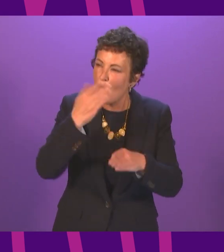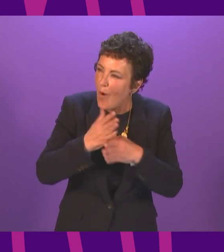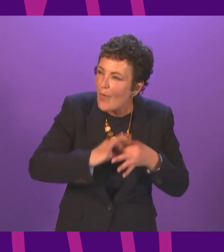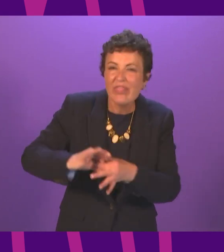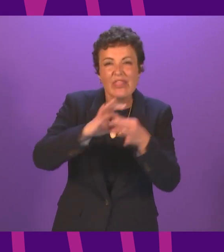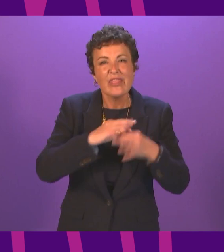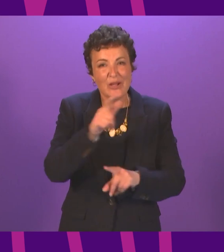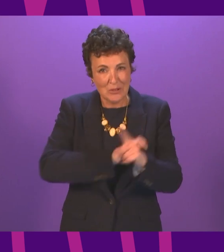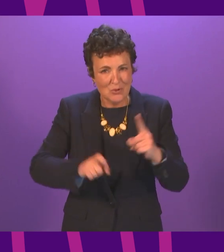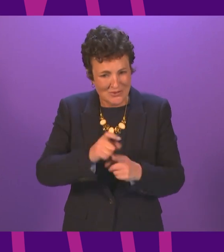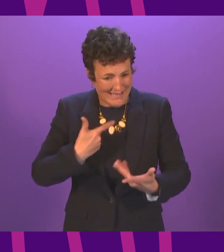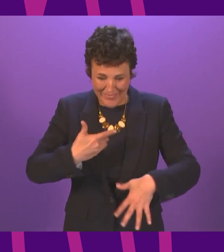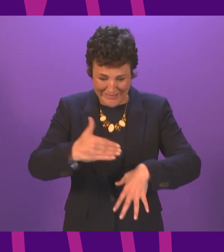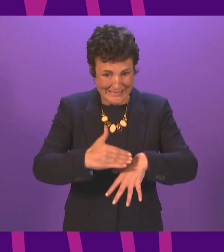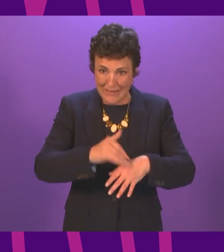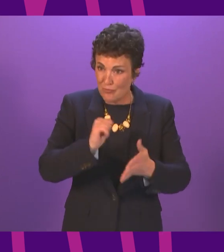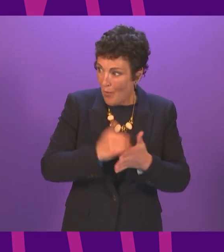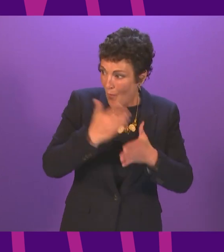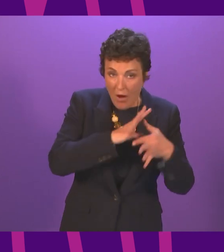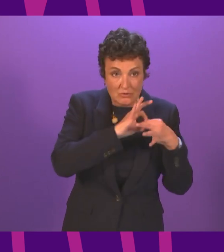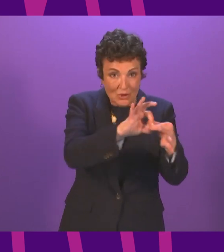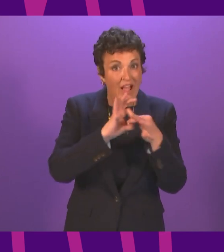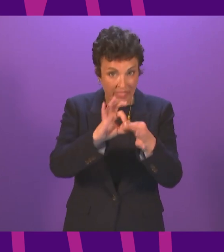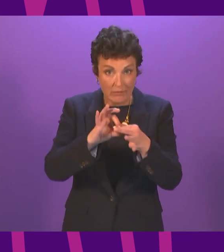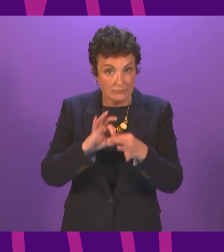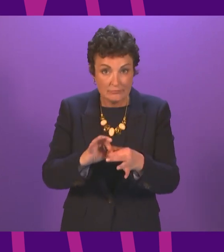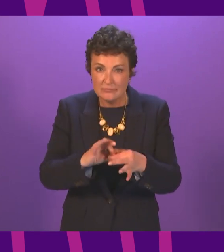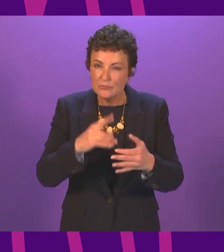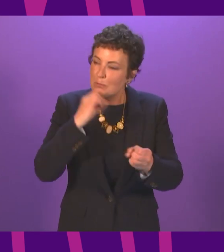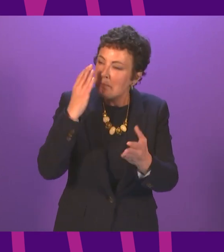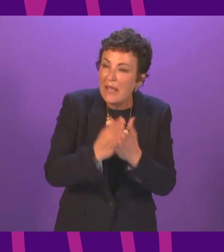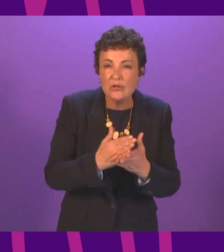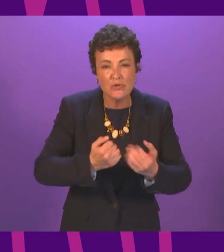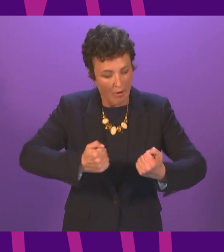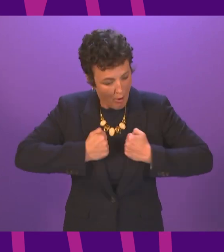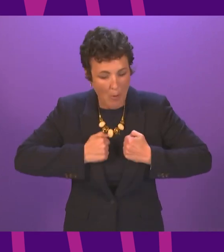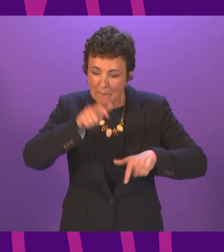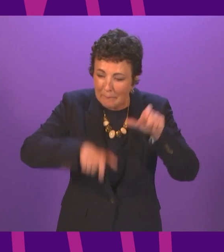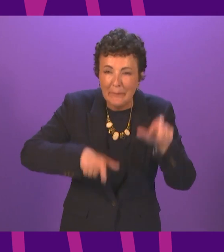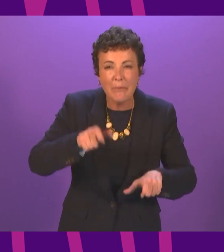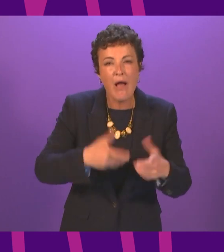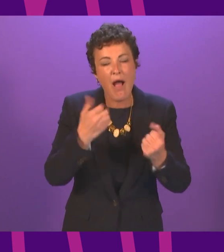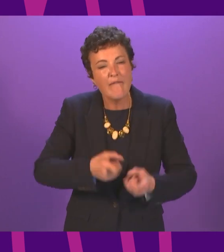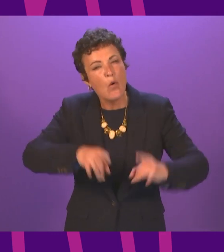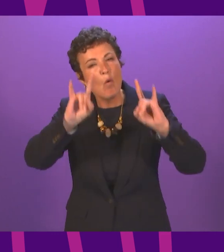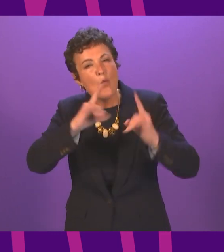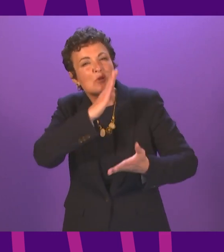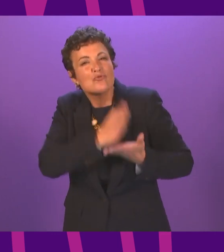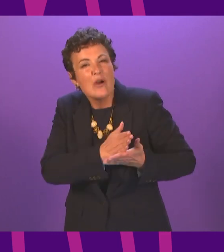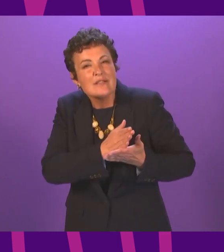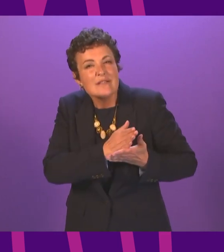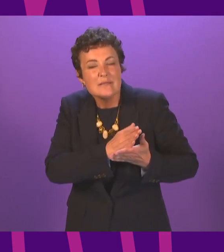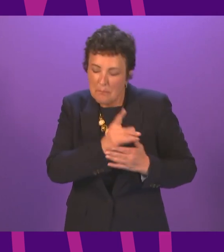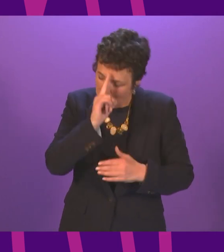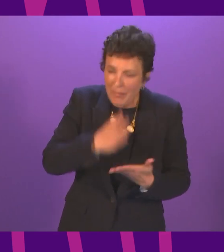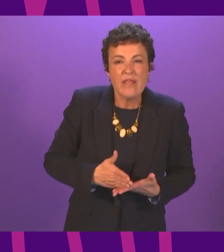Scotland and the time is right to work together whenever we can to give our communities that sense of hope trust and belief in us that made them turn out in